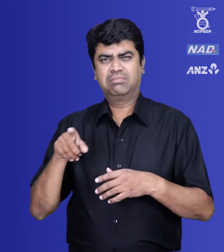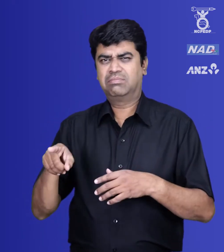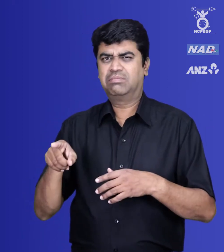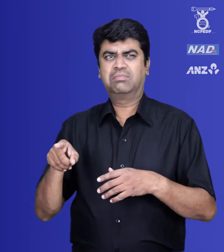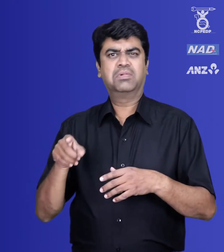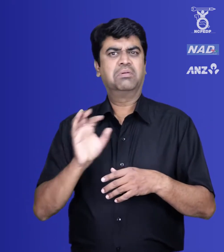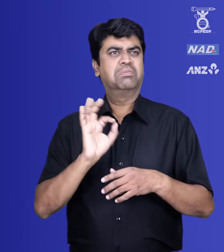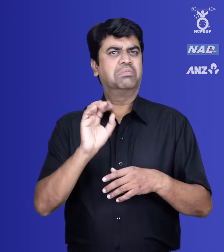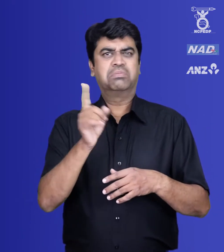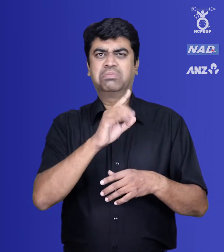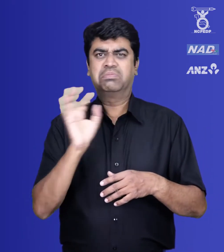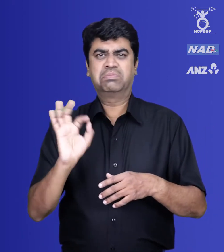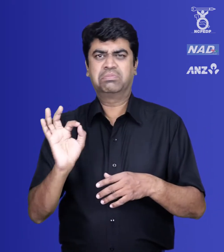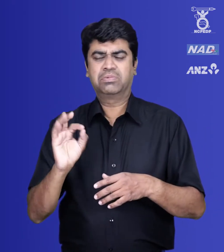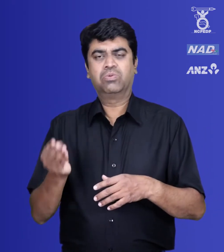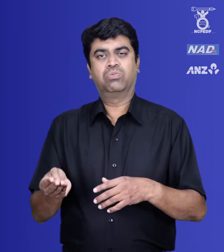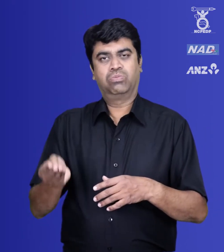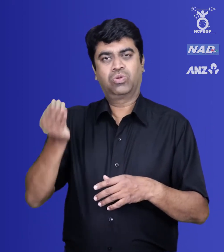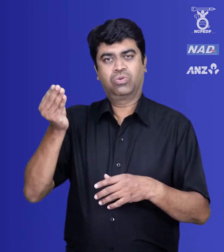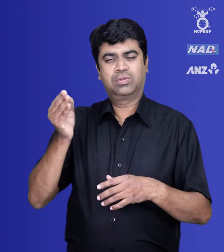to avail specific training.